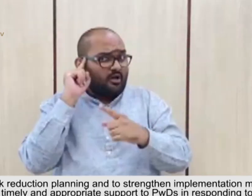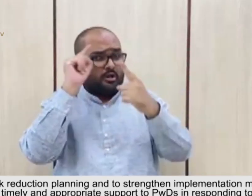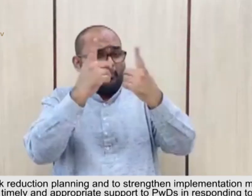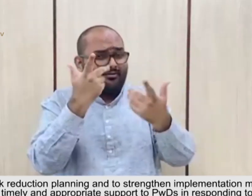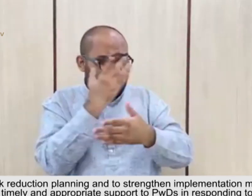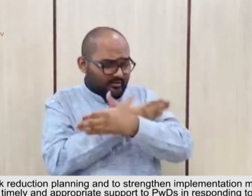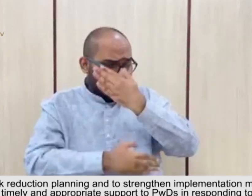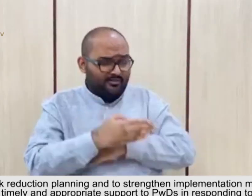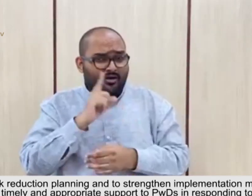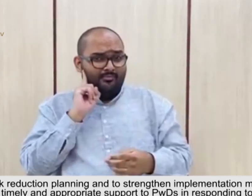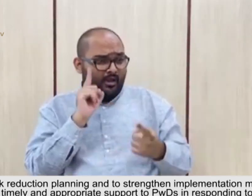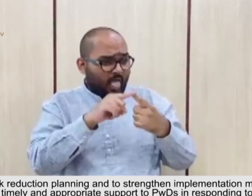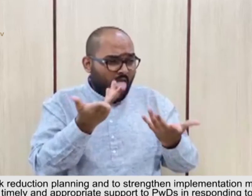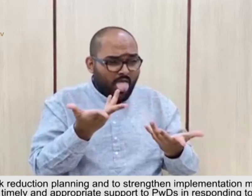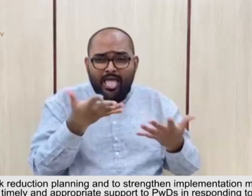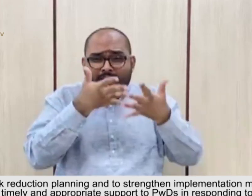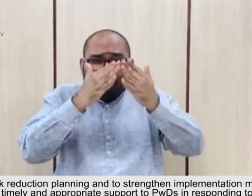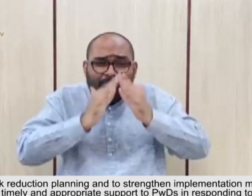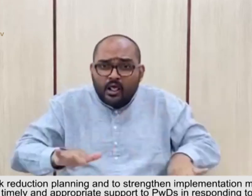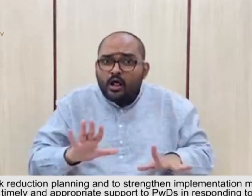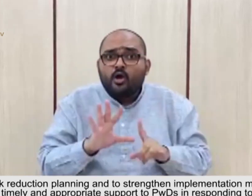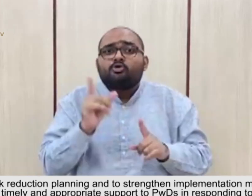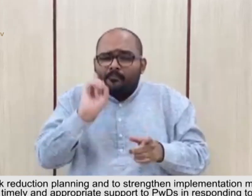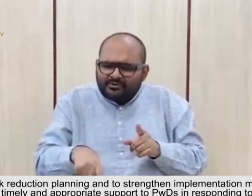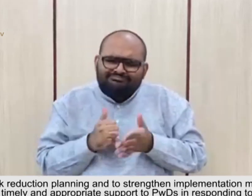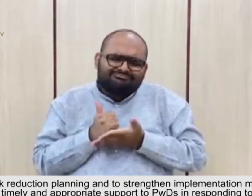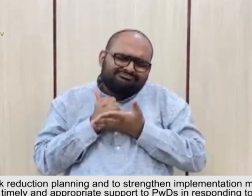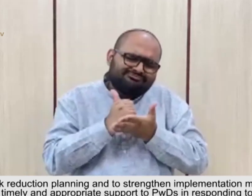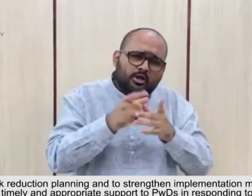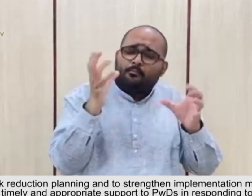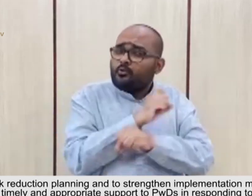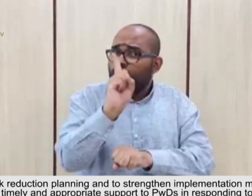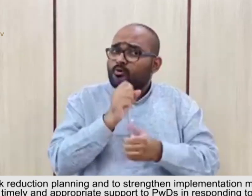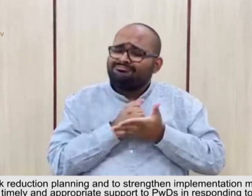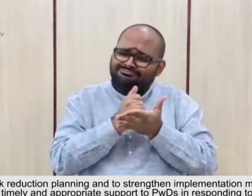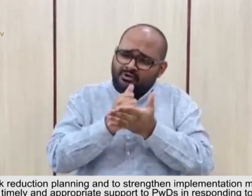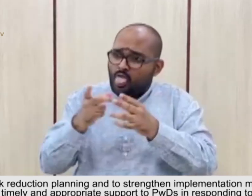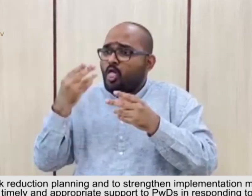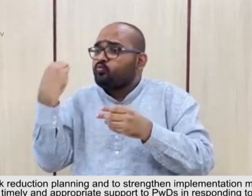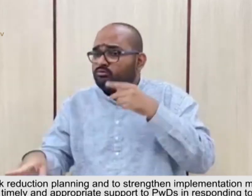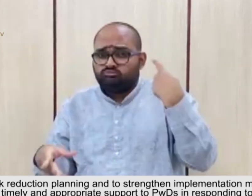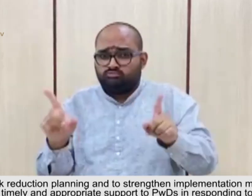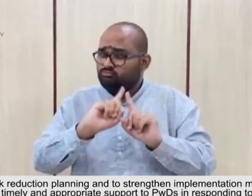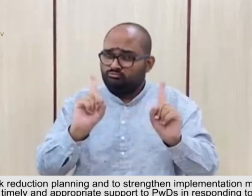support to PWD's in responding to disasters and responding to disasters.